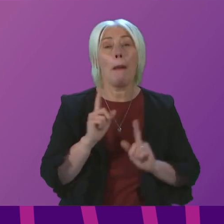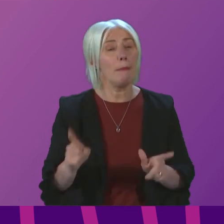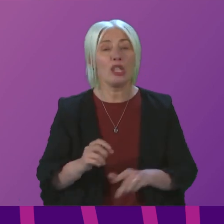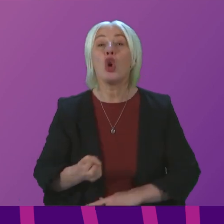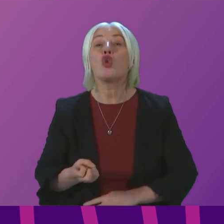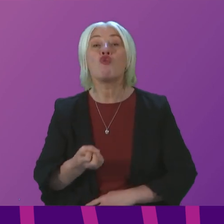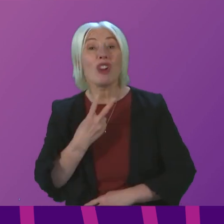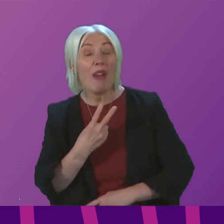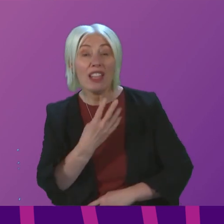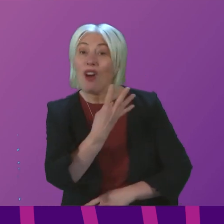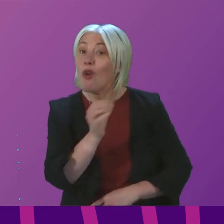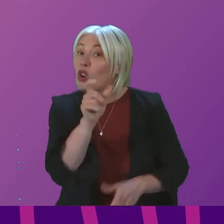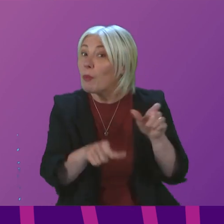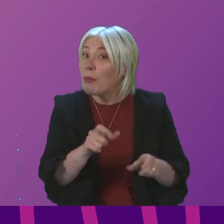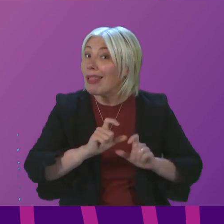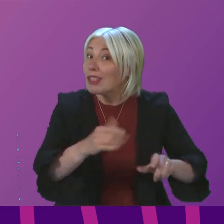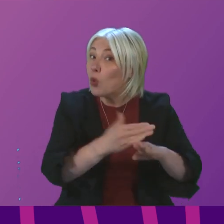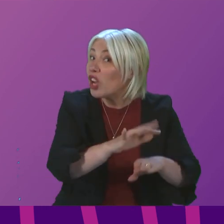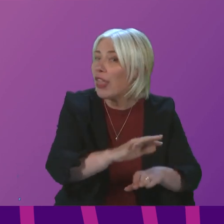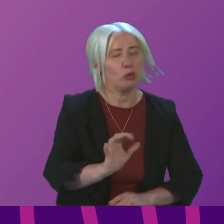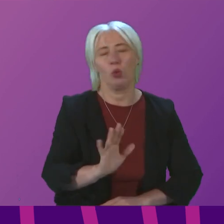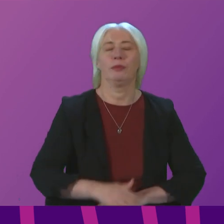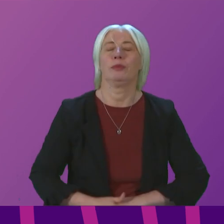that there are 400 people employed in that shipyard today.